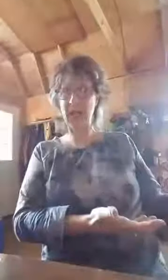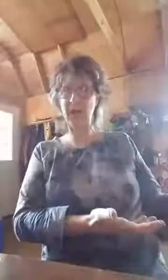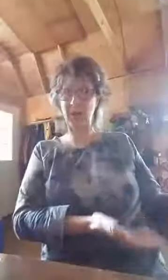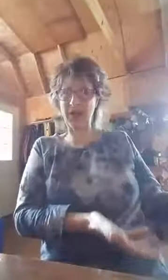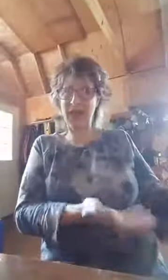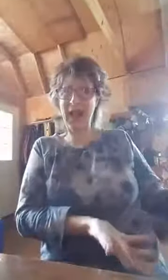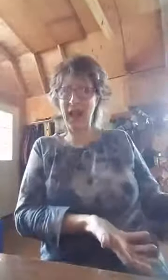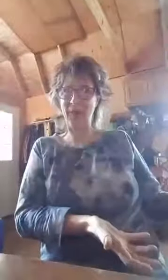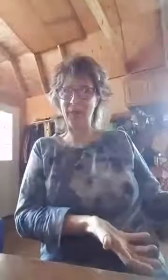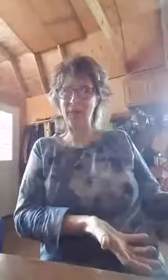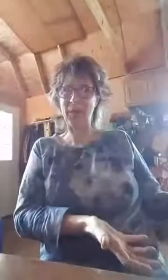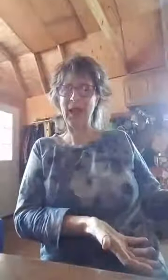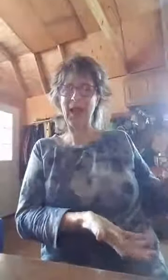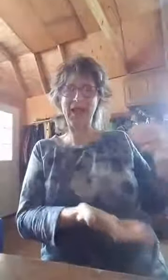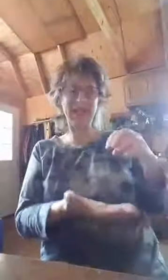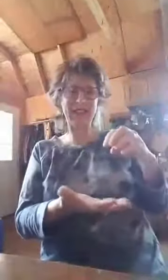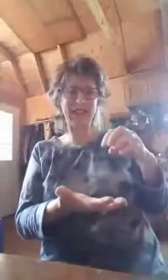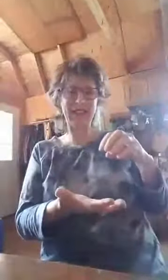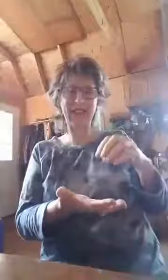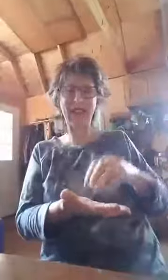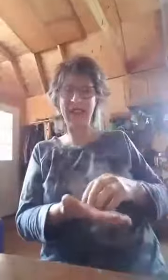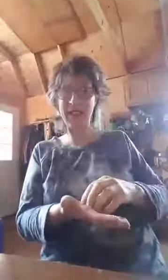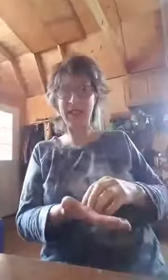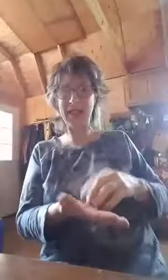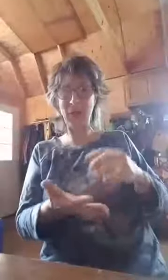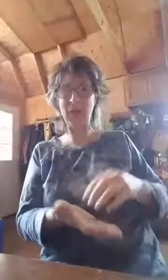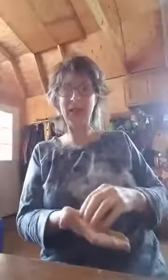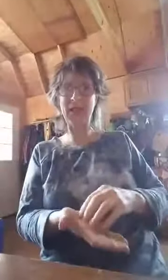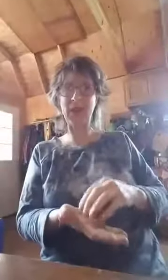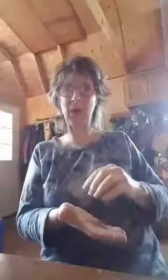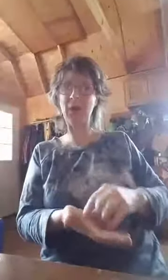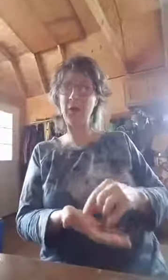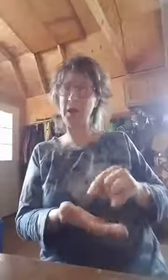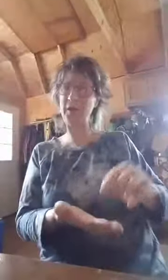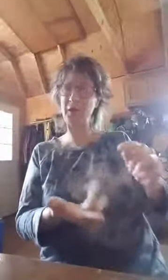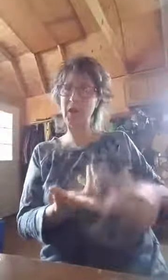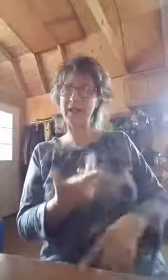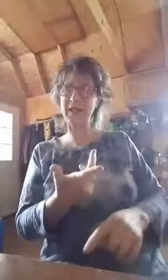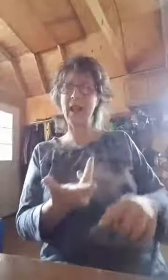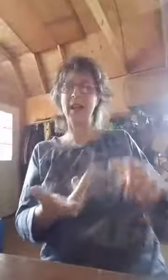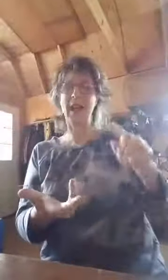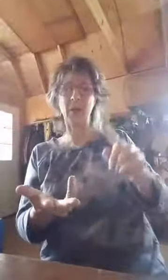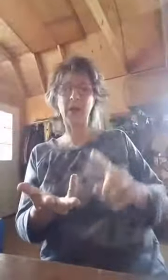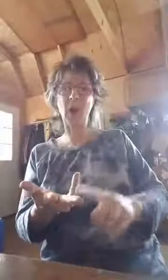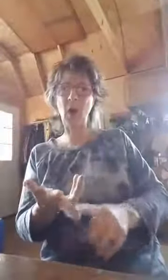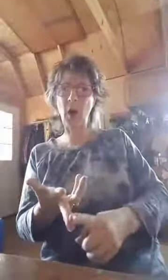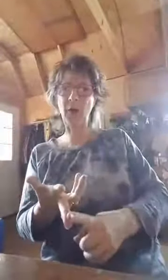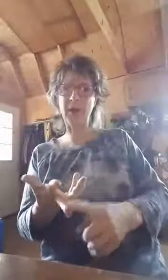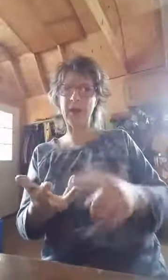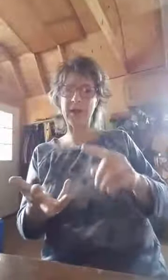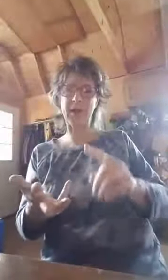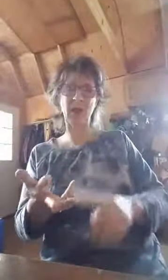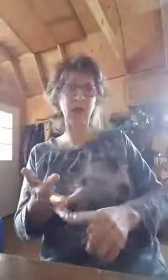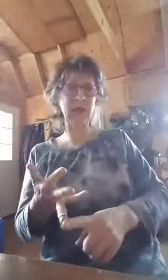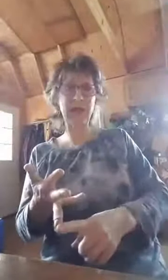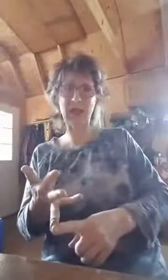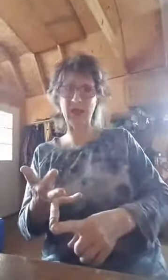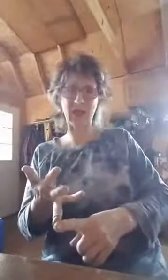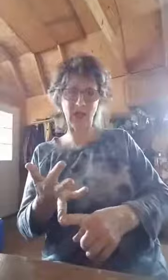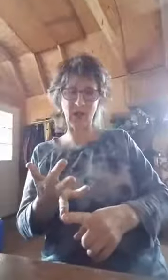died for us to have. And he, the word says that we have the mind of Christ, that we know all things that anointing teaches us all